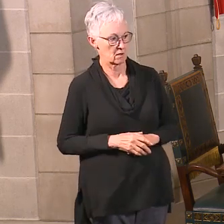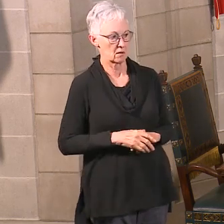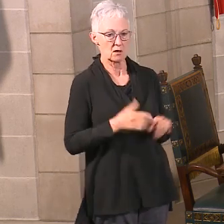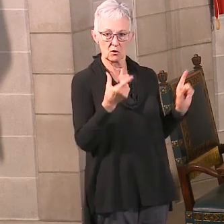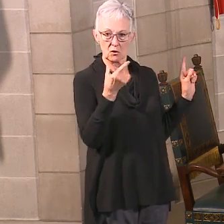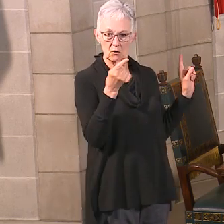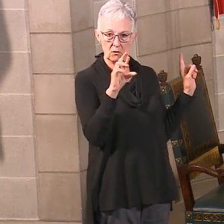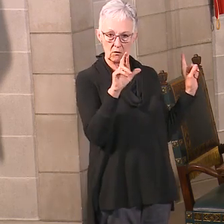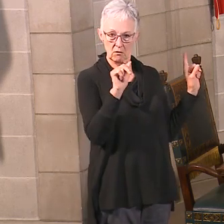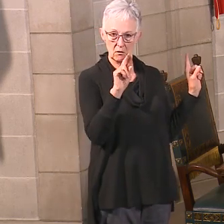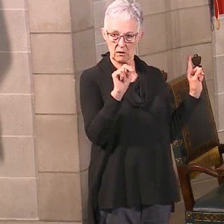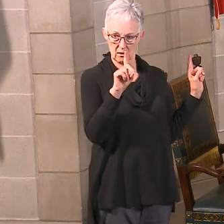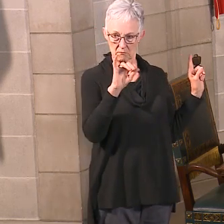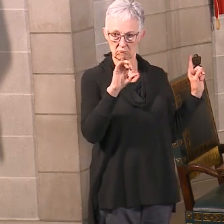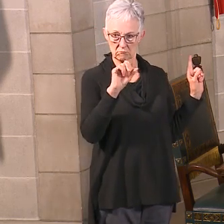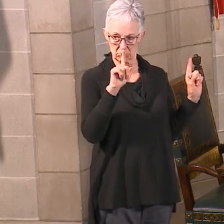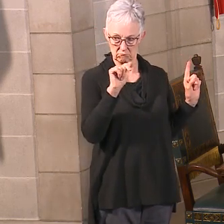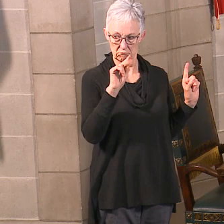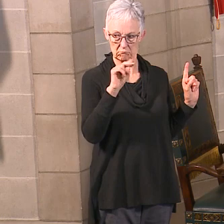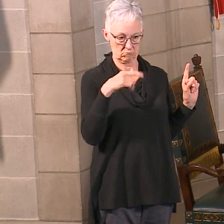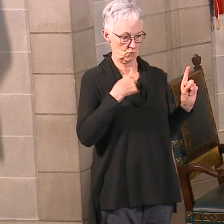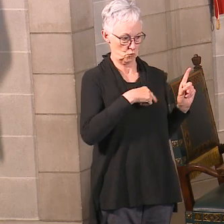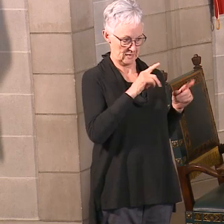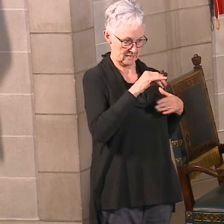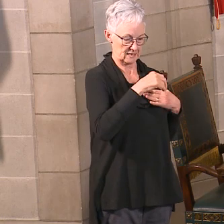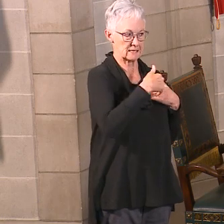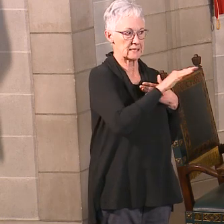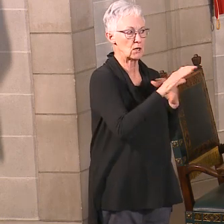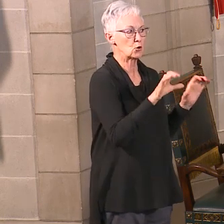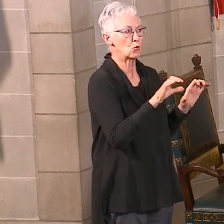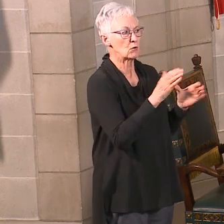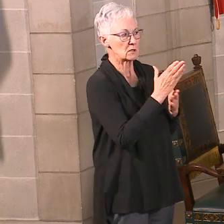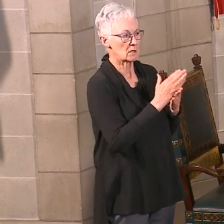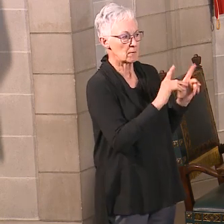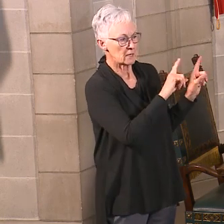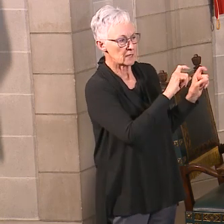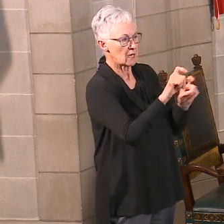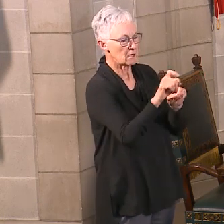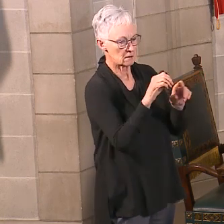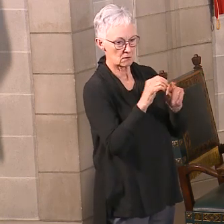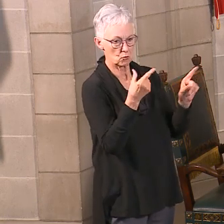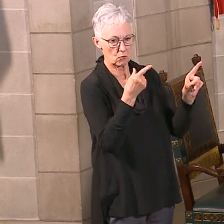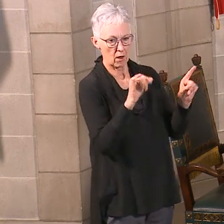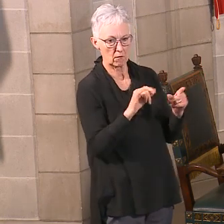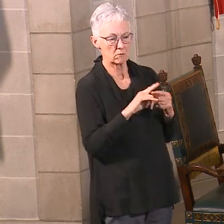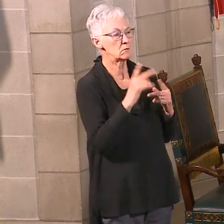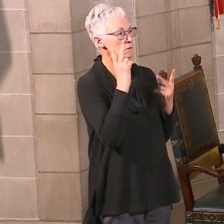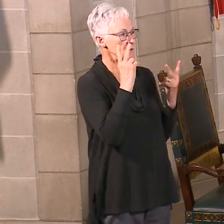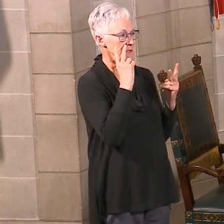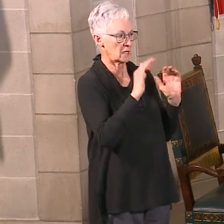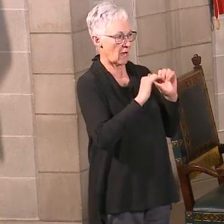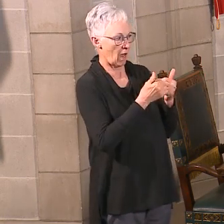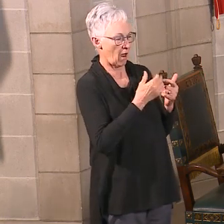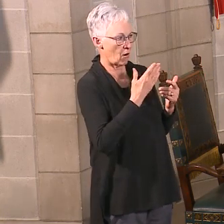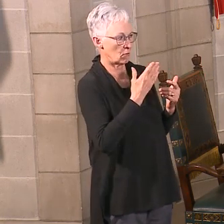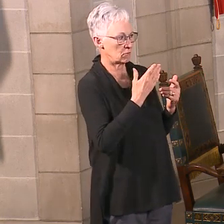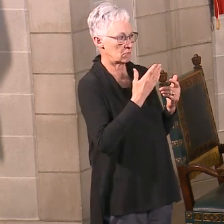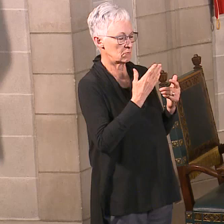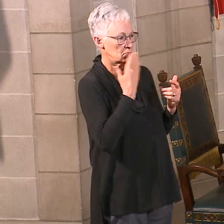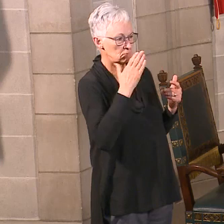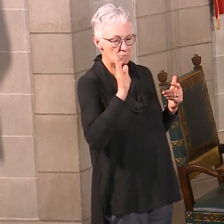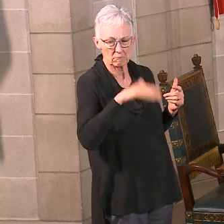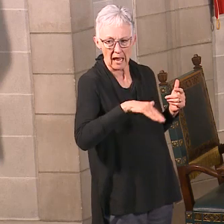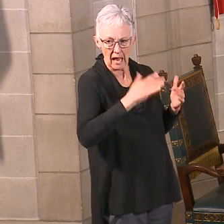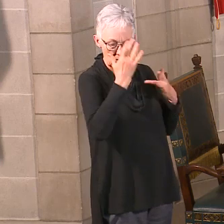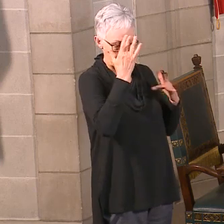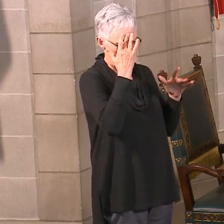additional resources there, or in Hastings. We're doing some of that in some other places as well. But, again, generally, to get to